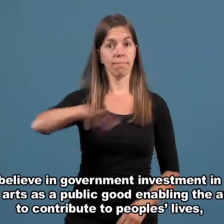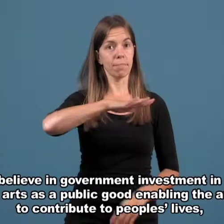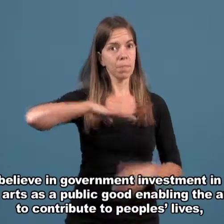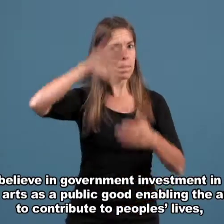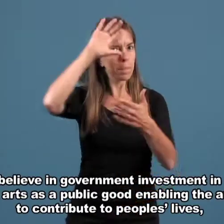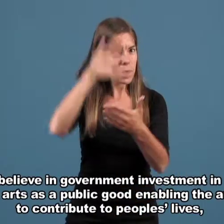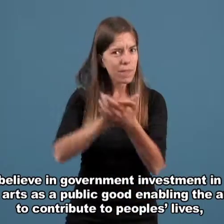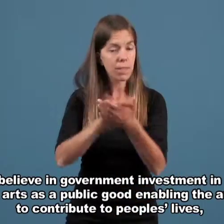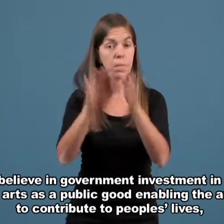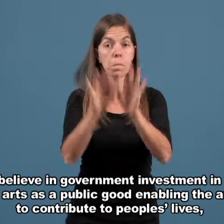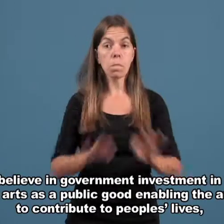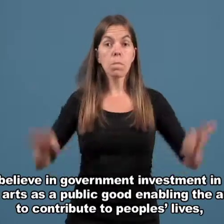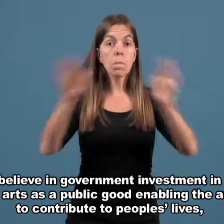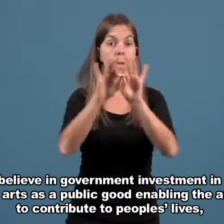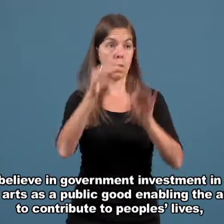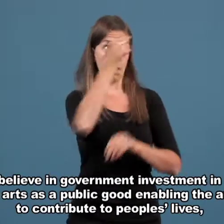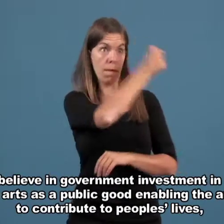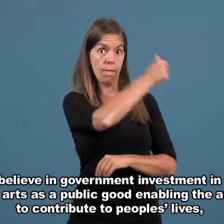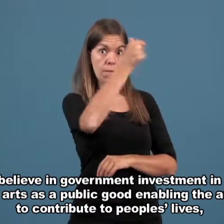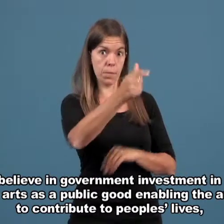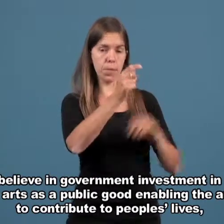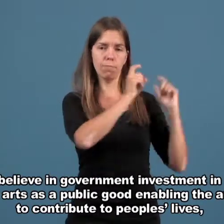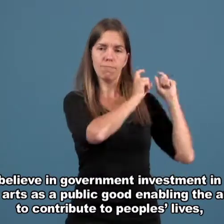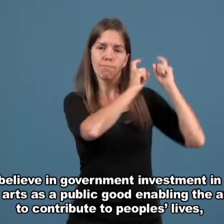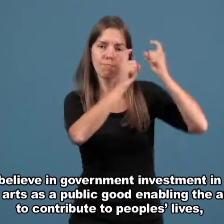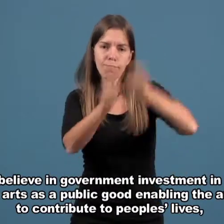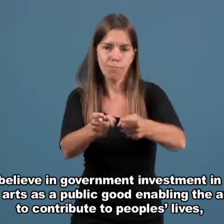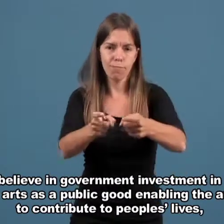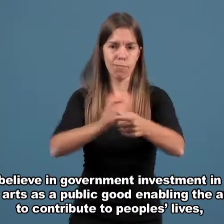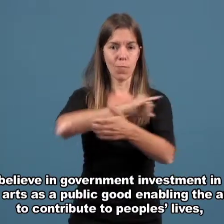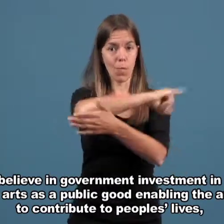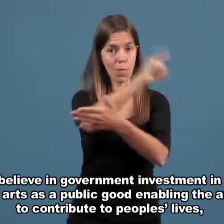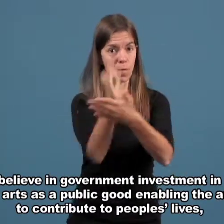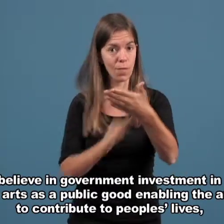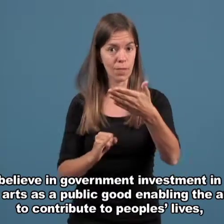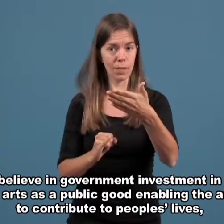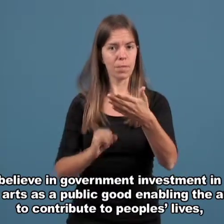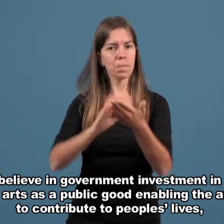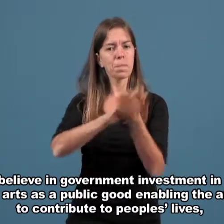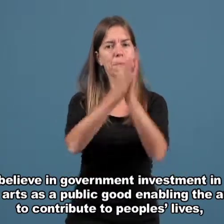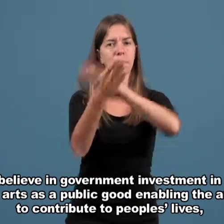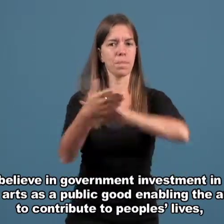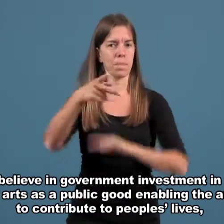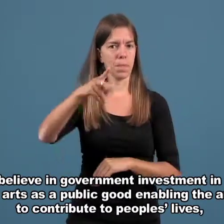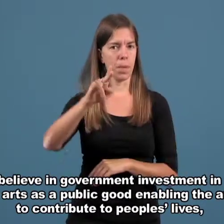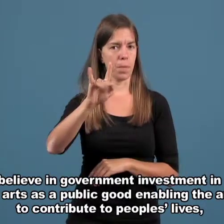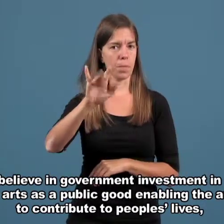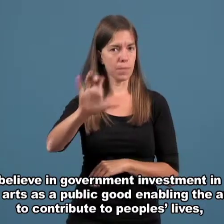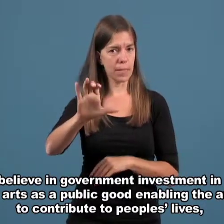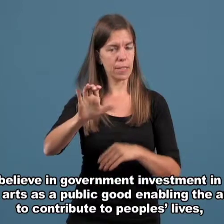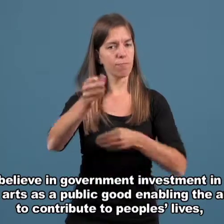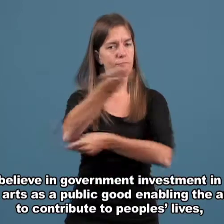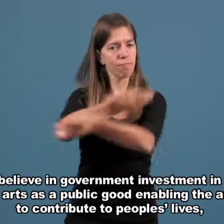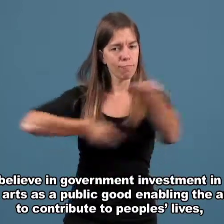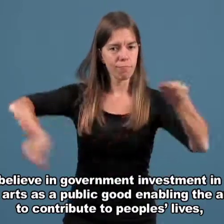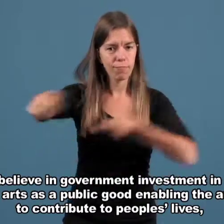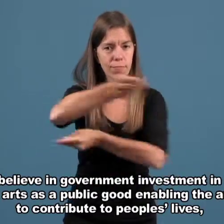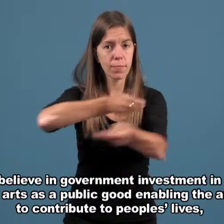Believe in government investment in the arts as a public good, enabling the arts to contribute to people's lives.